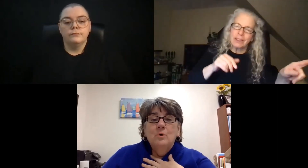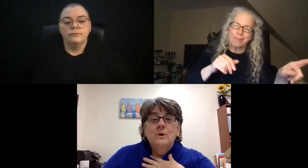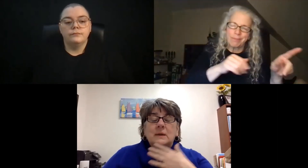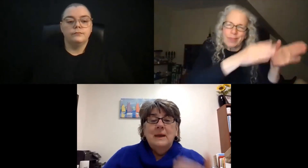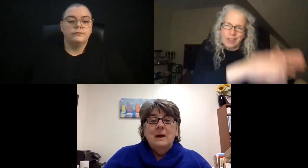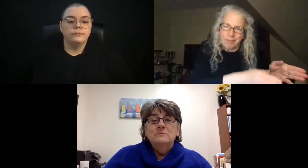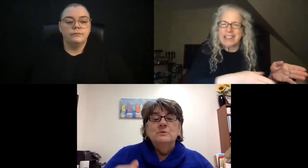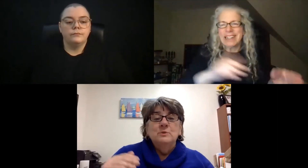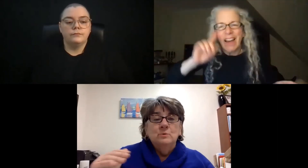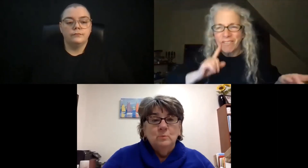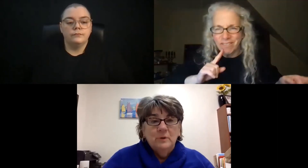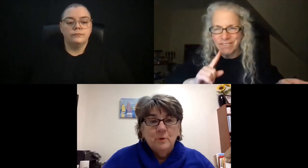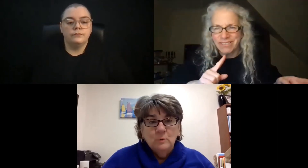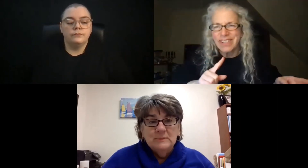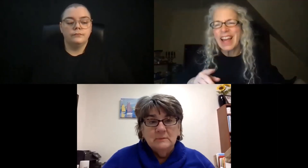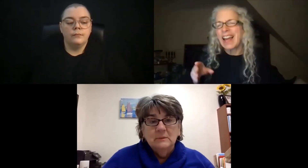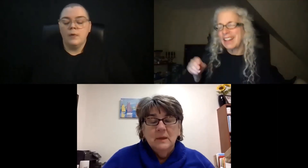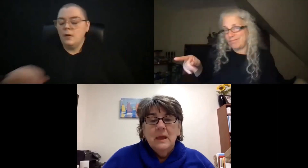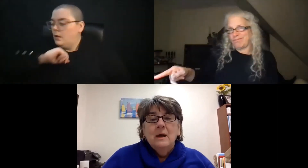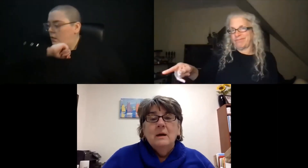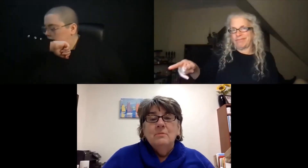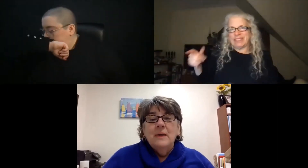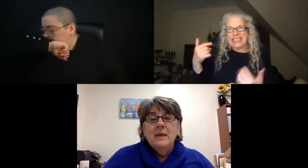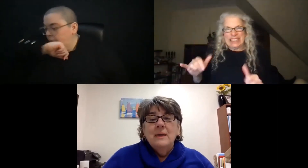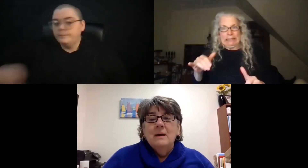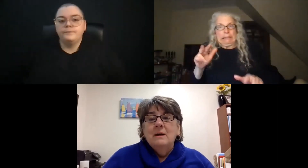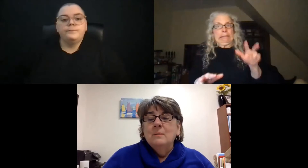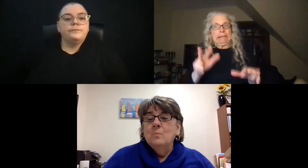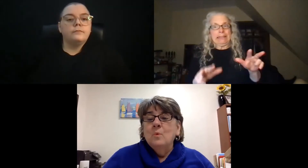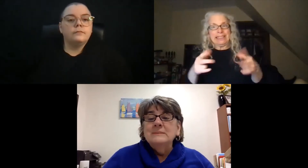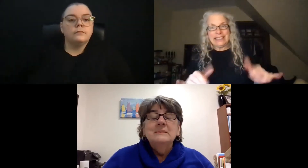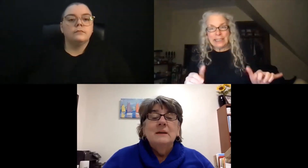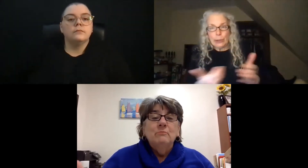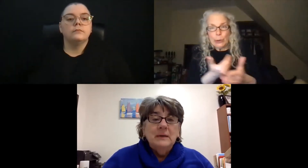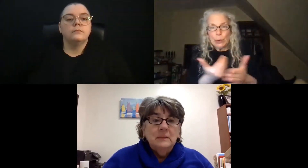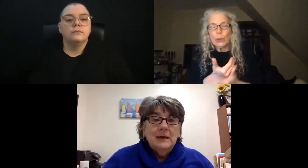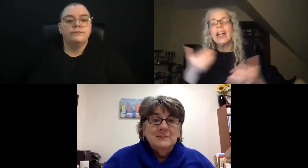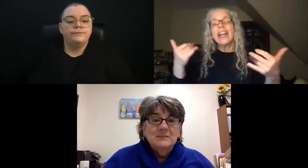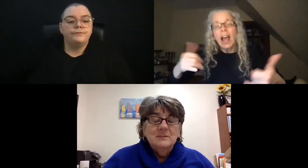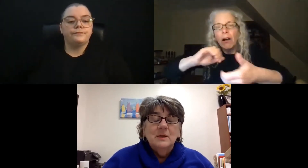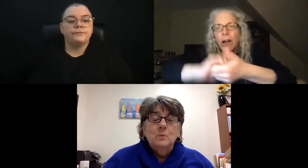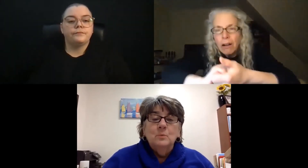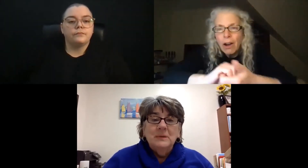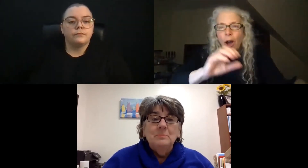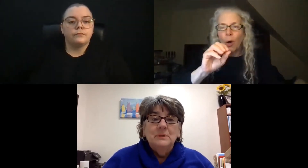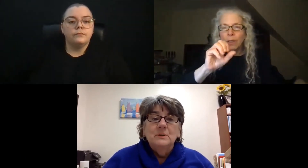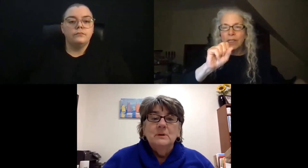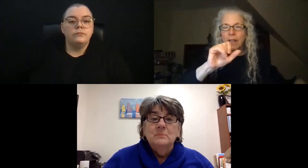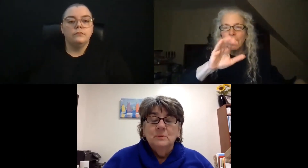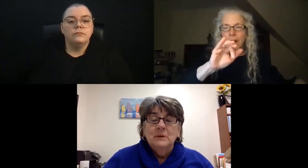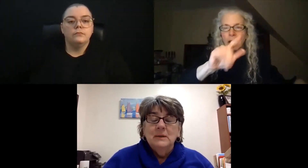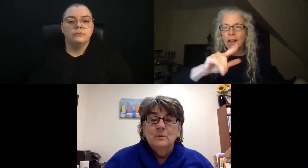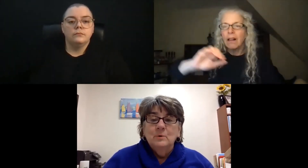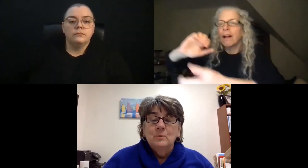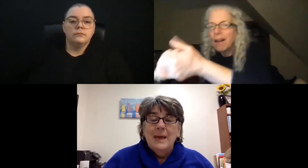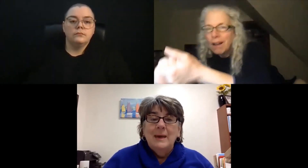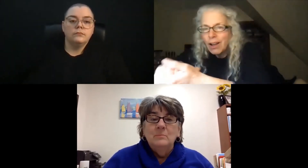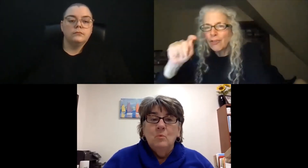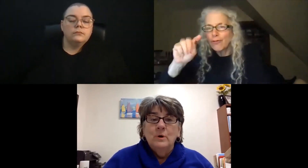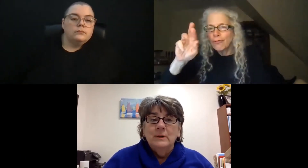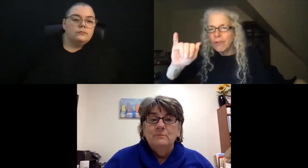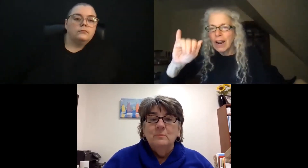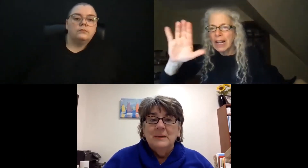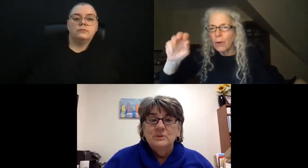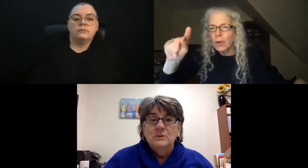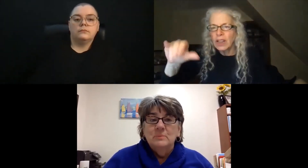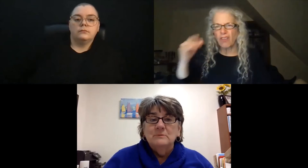are working now soon with OSIL. Once they realized that there were people in the community who had